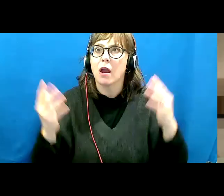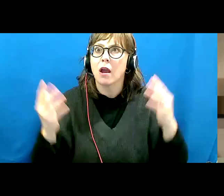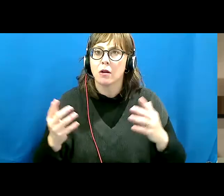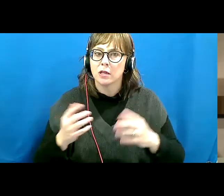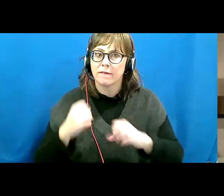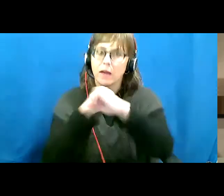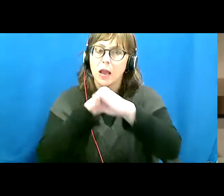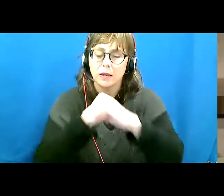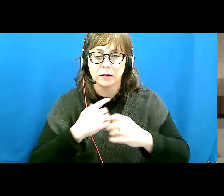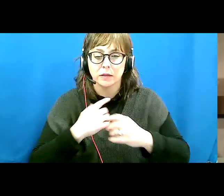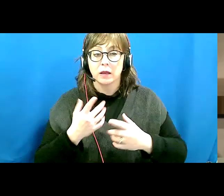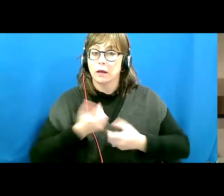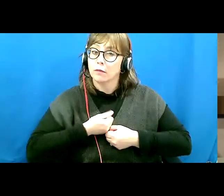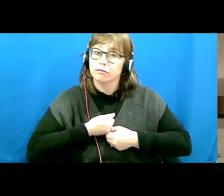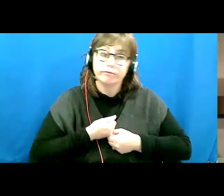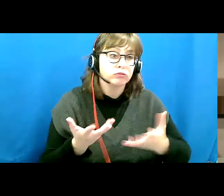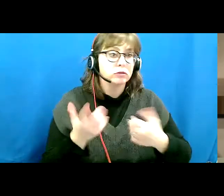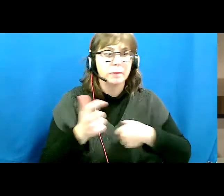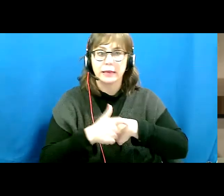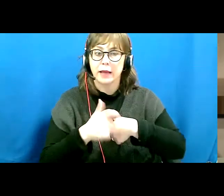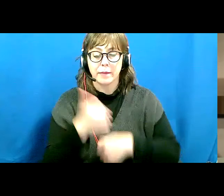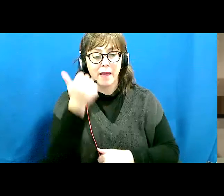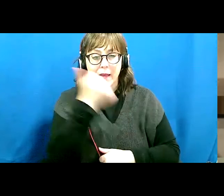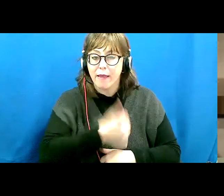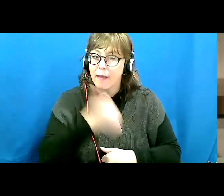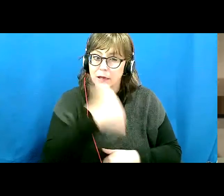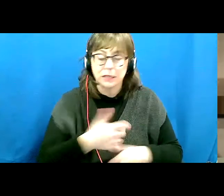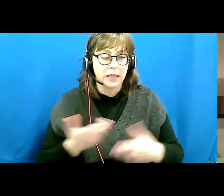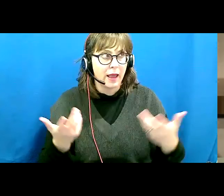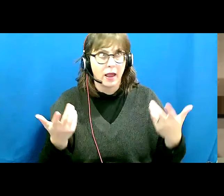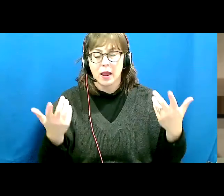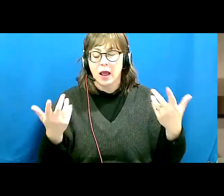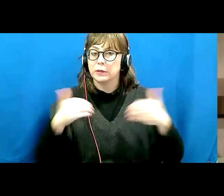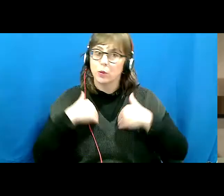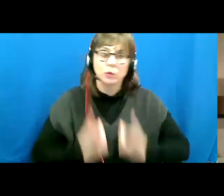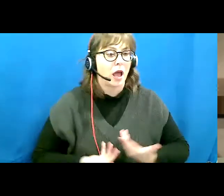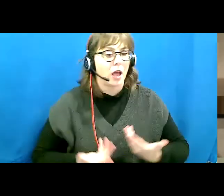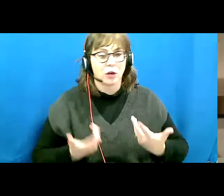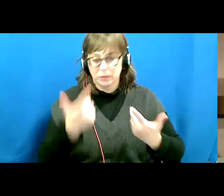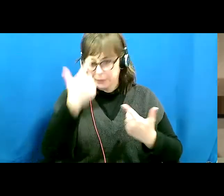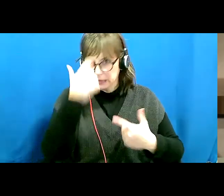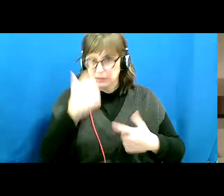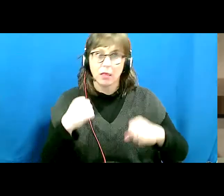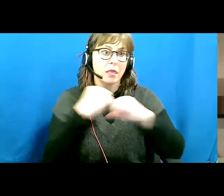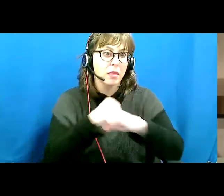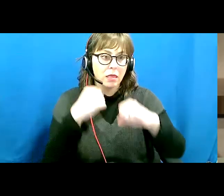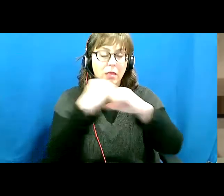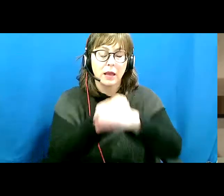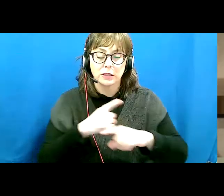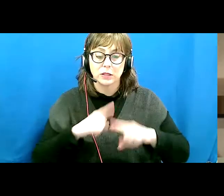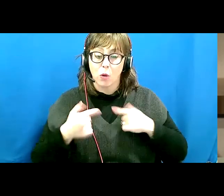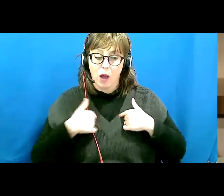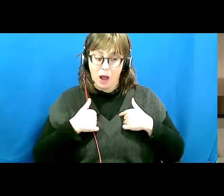dealing with these issues and would finish every day completely drained emotionally. By developing a way to classify